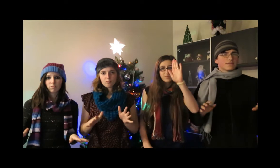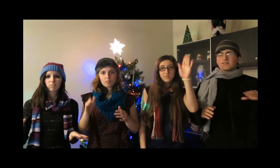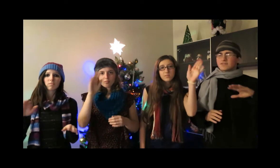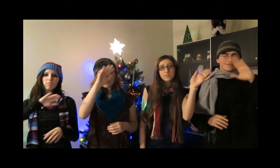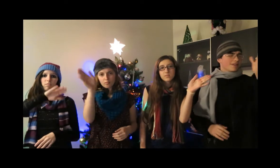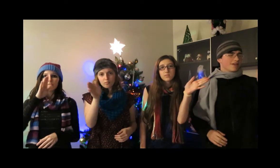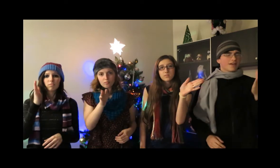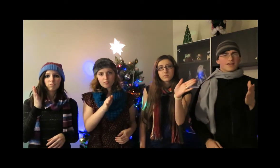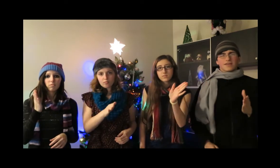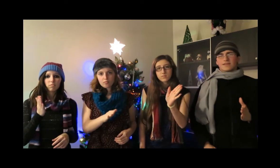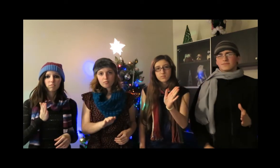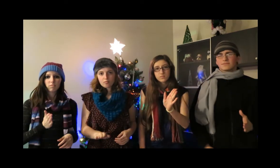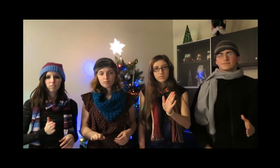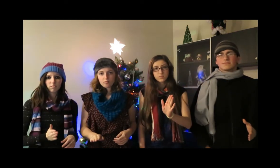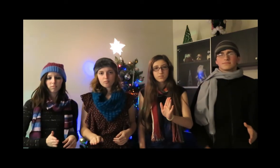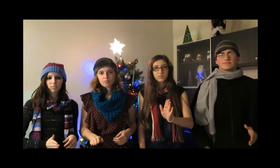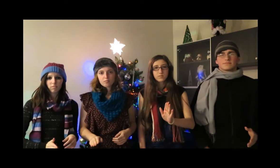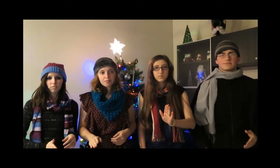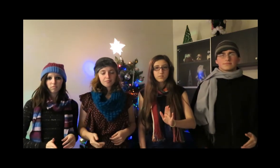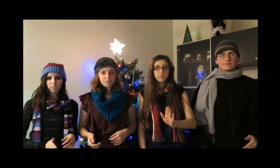end Oh,